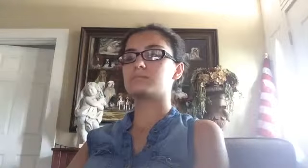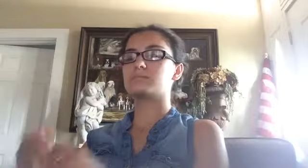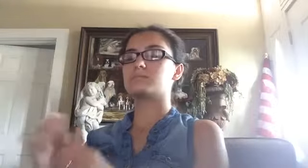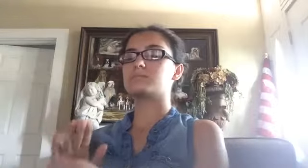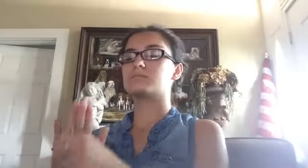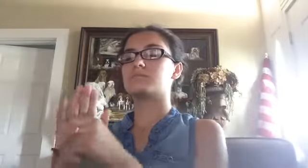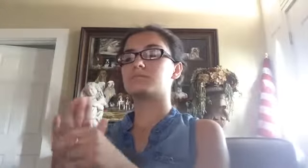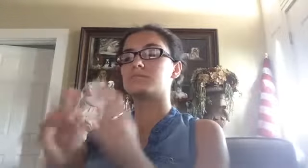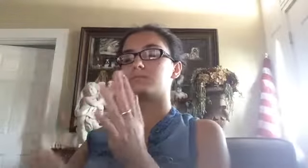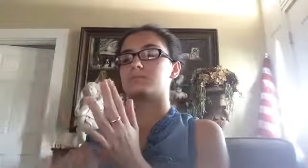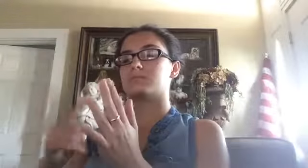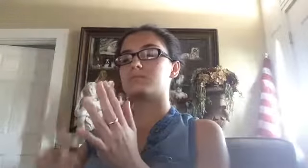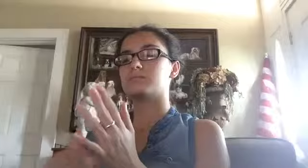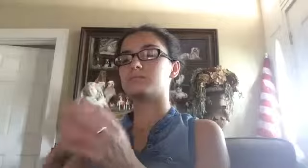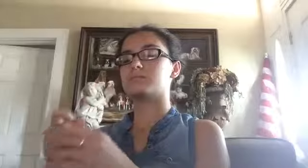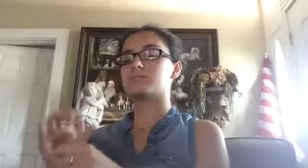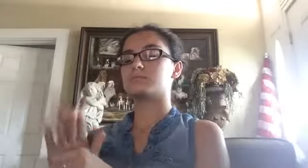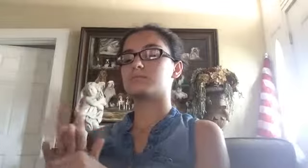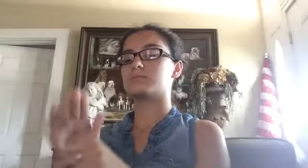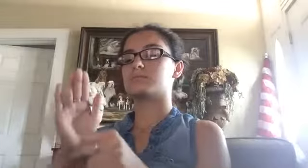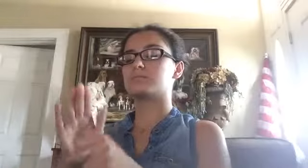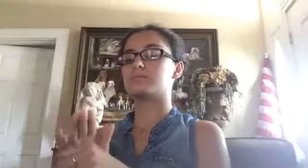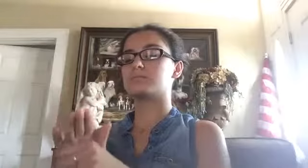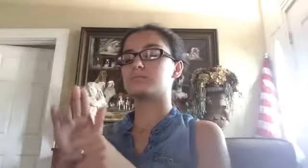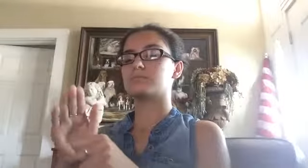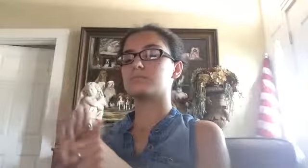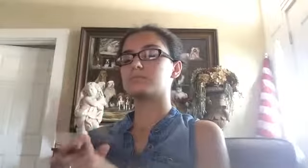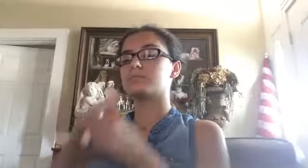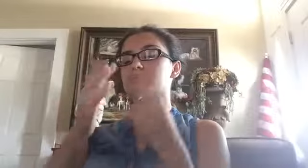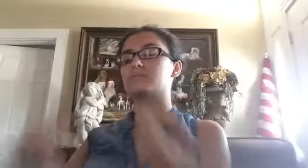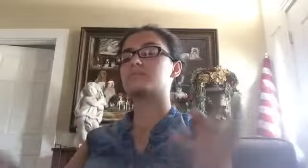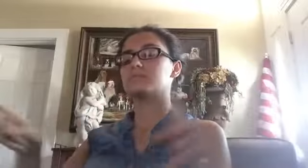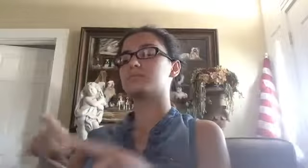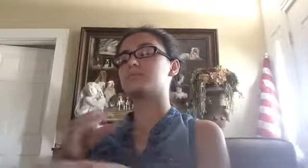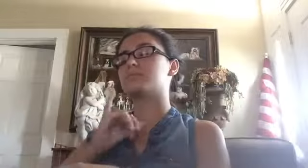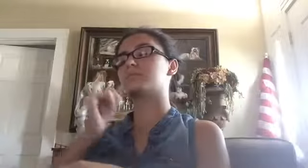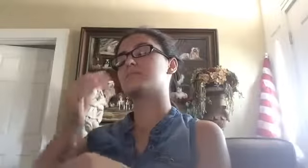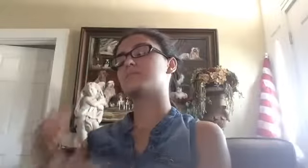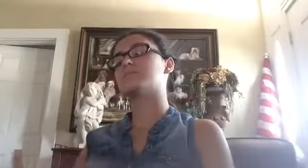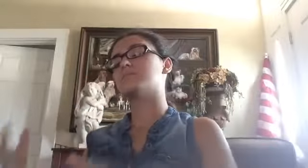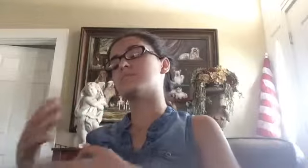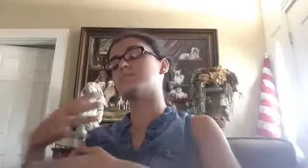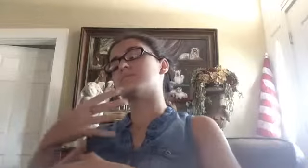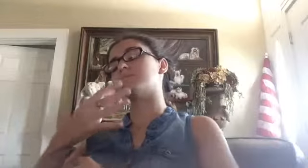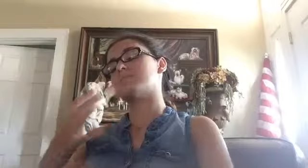Sometimes at night, when I am afraid,